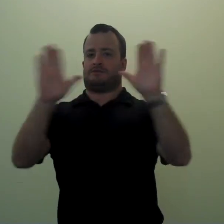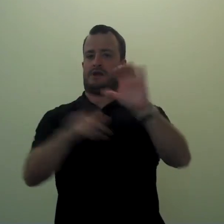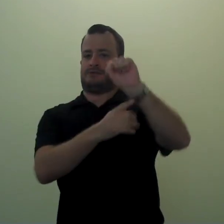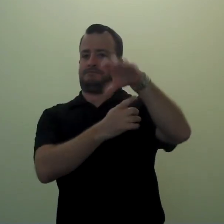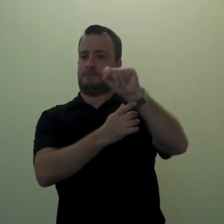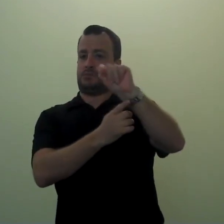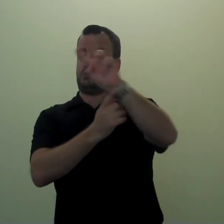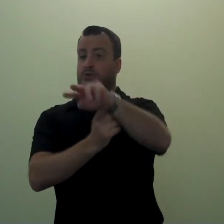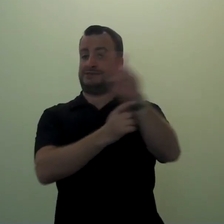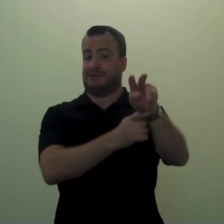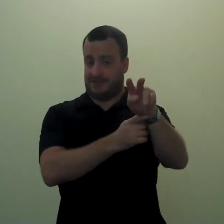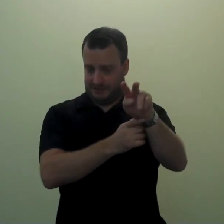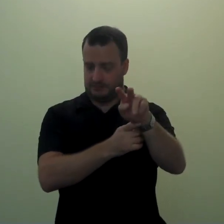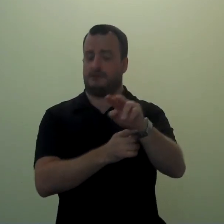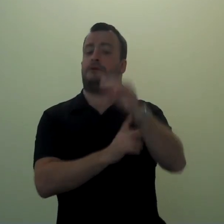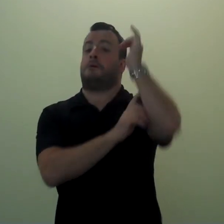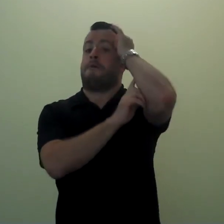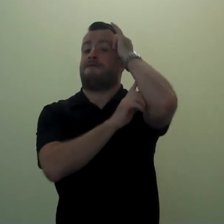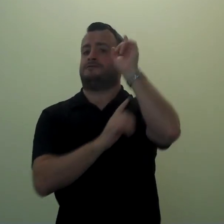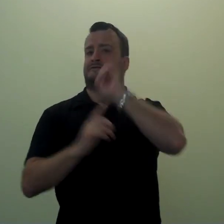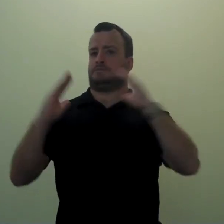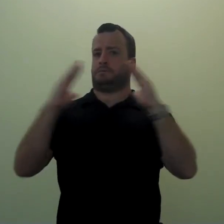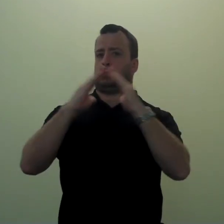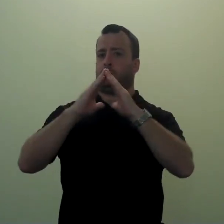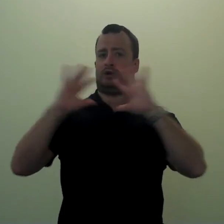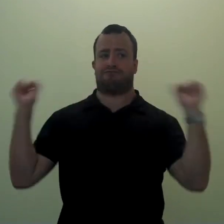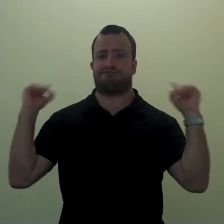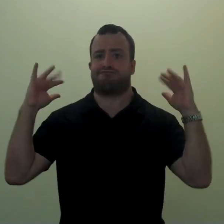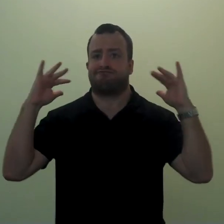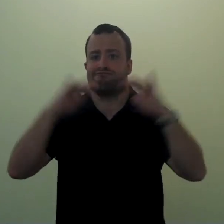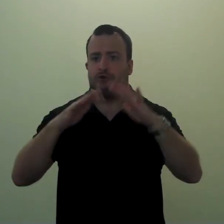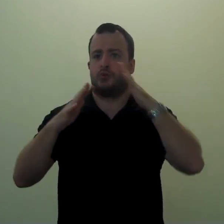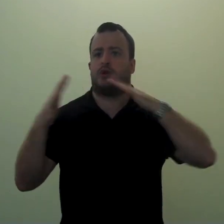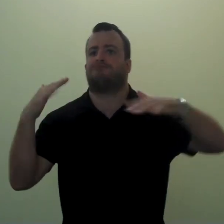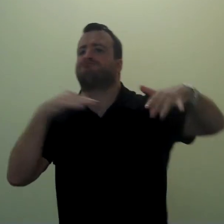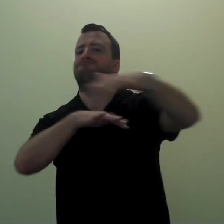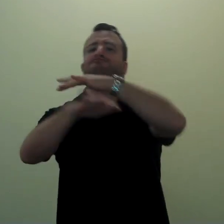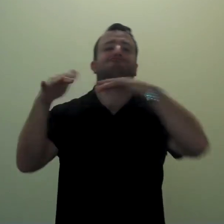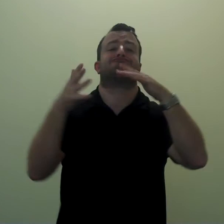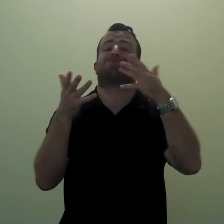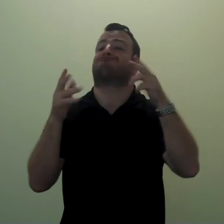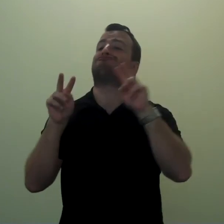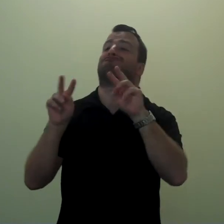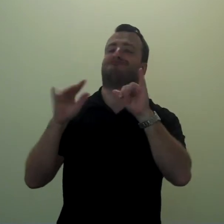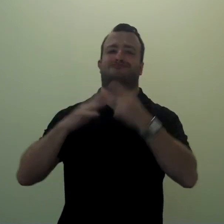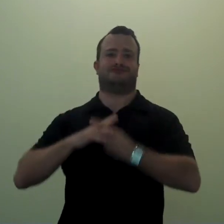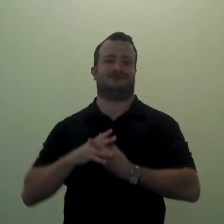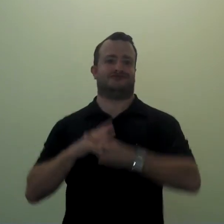22nd, the Buffalo Deaf community will be having a kick-off event at the Walden Galleria Mall.